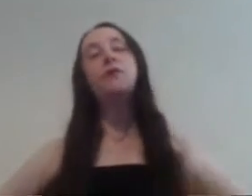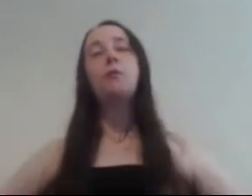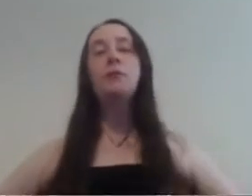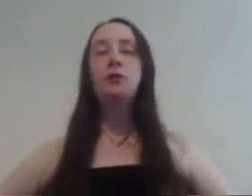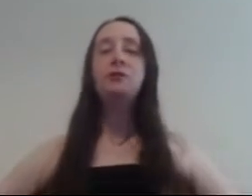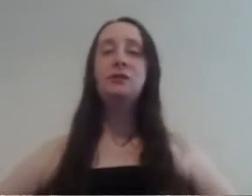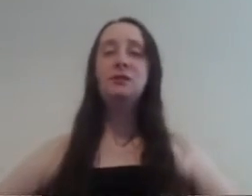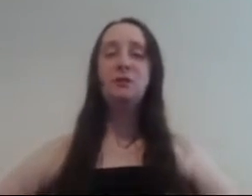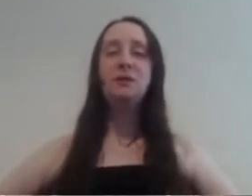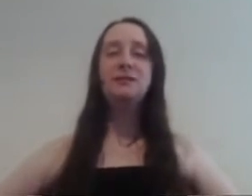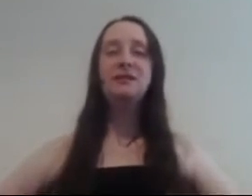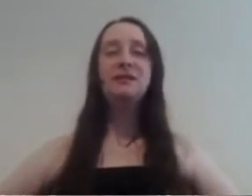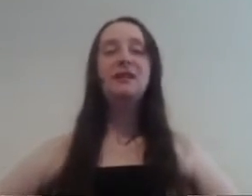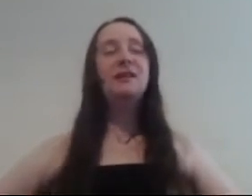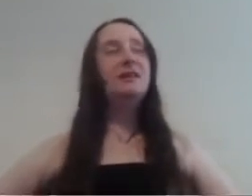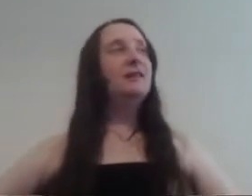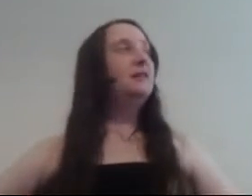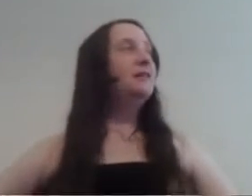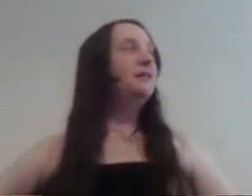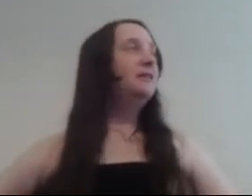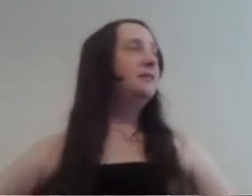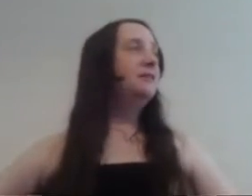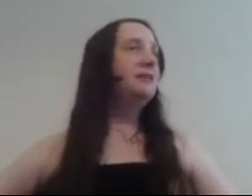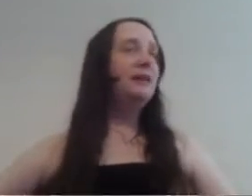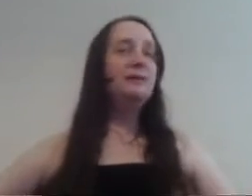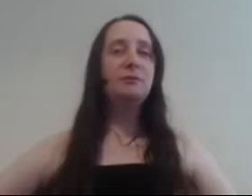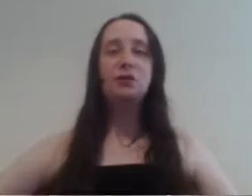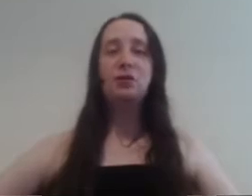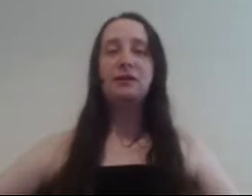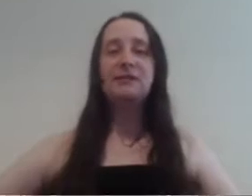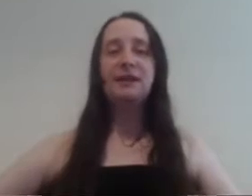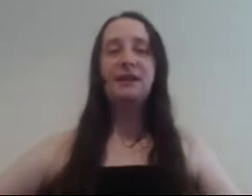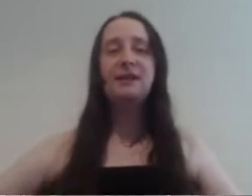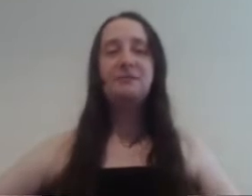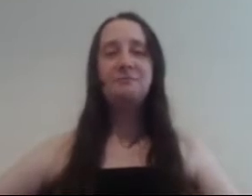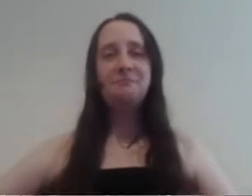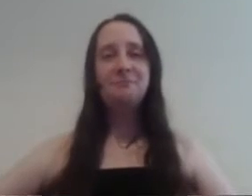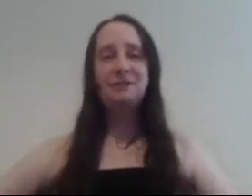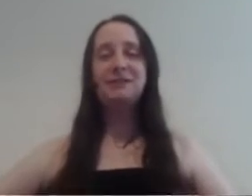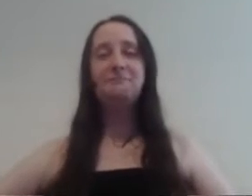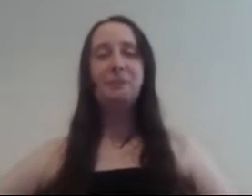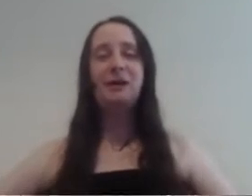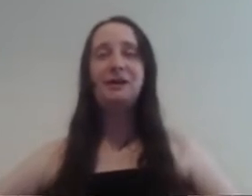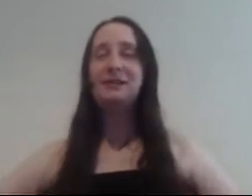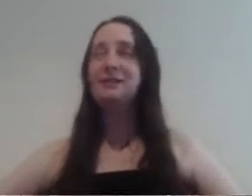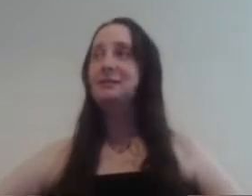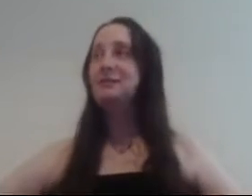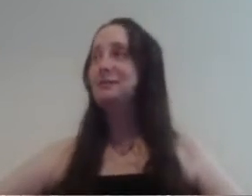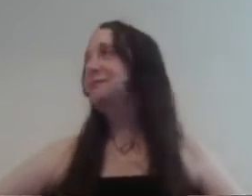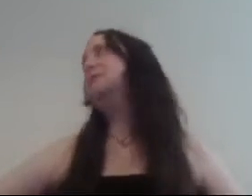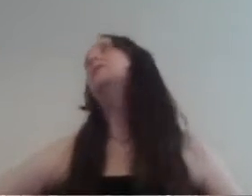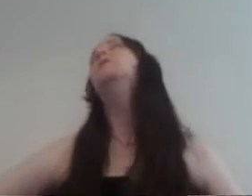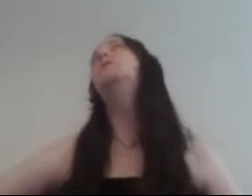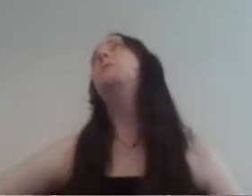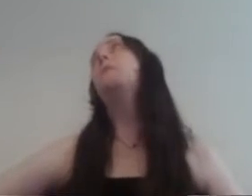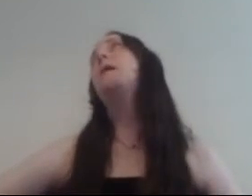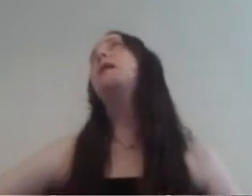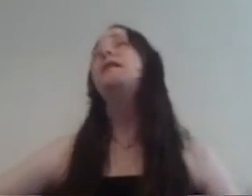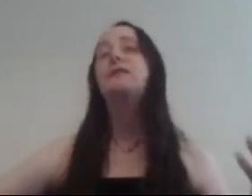well Robin Hood it was, and we saw like Selena is back like